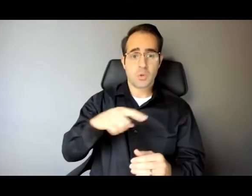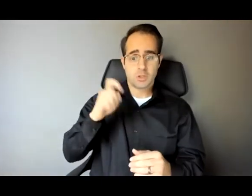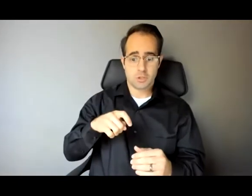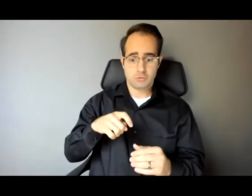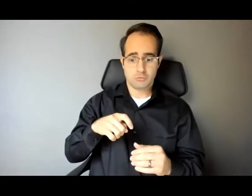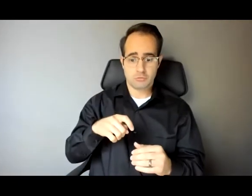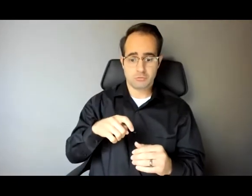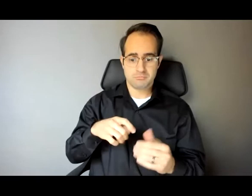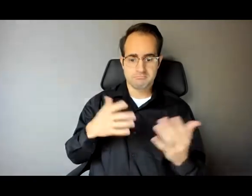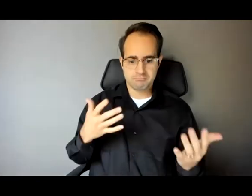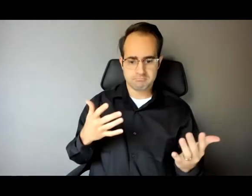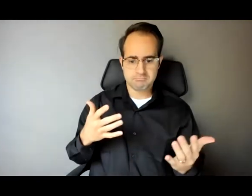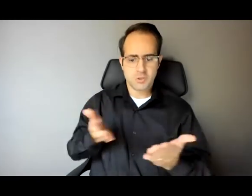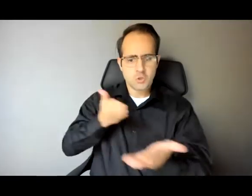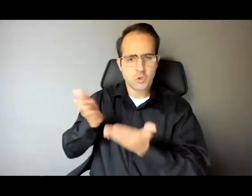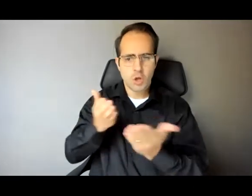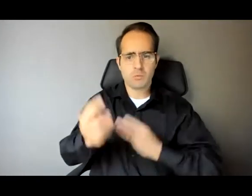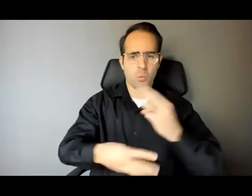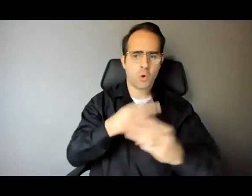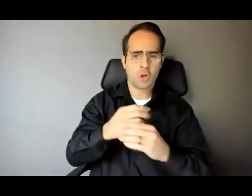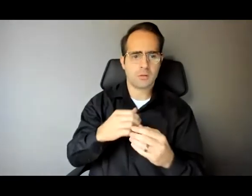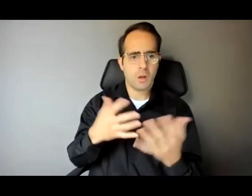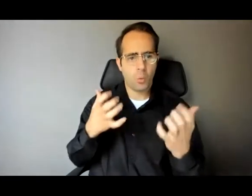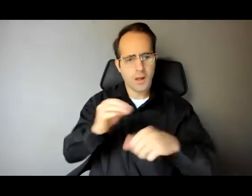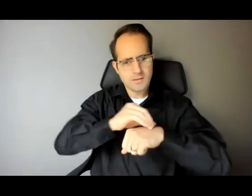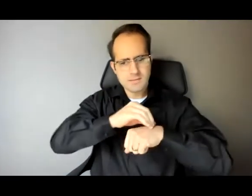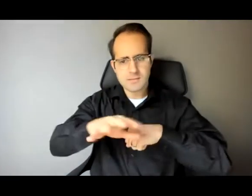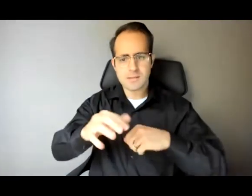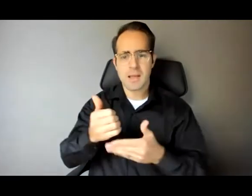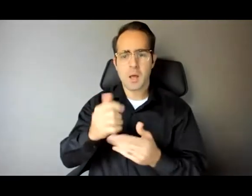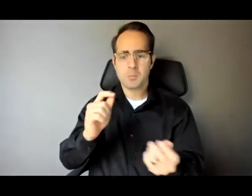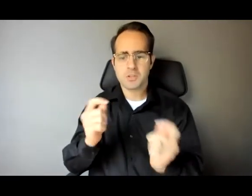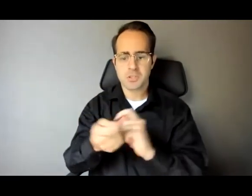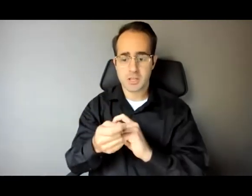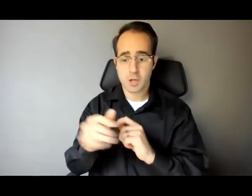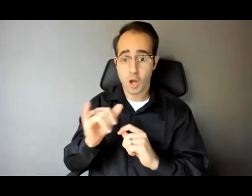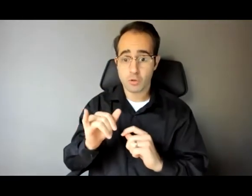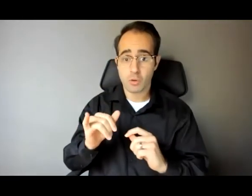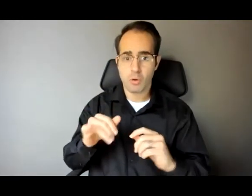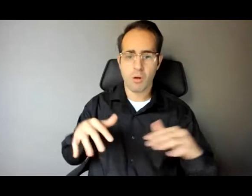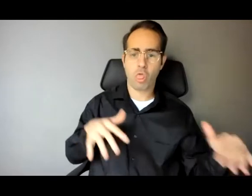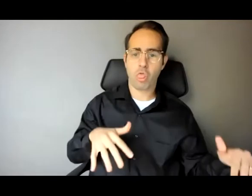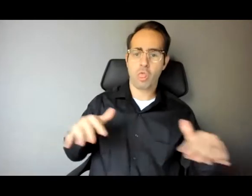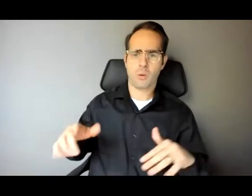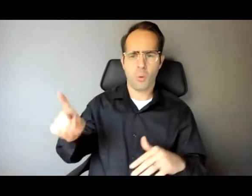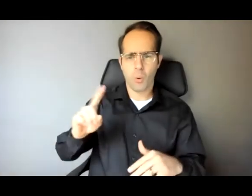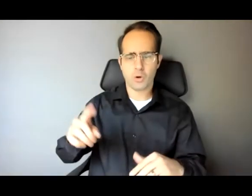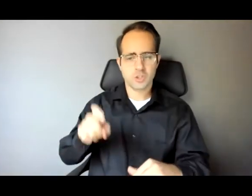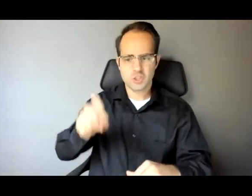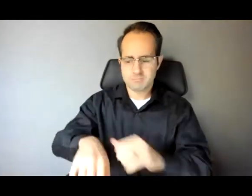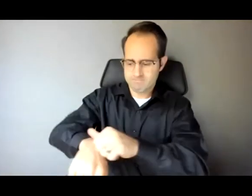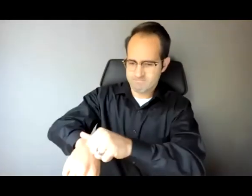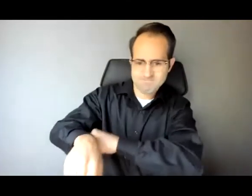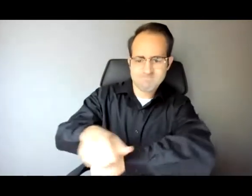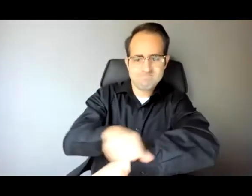it. That's my belief. And to minister radically in a genuine, active, practical, roll up your sleeves and